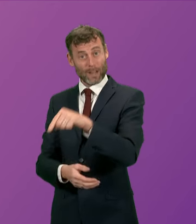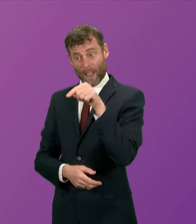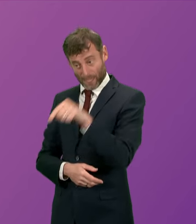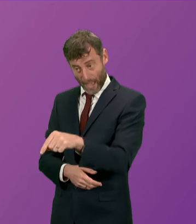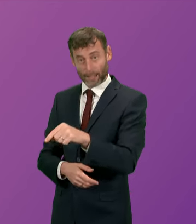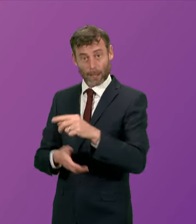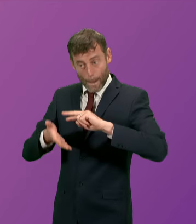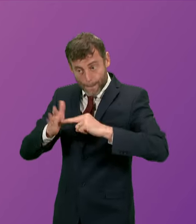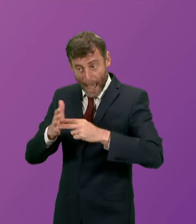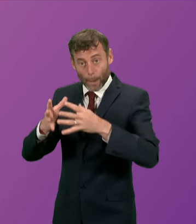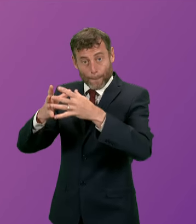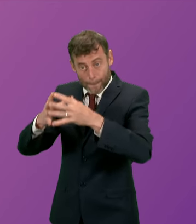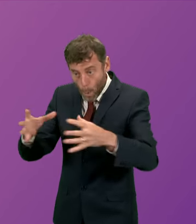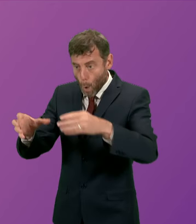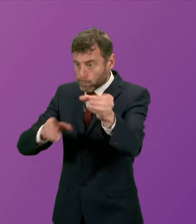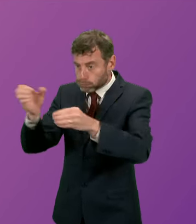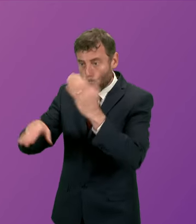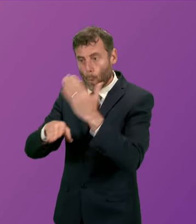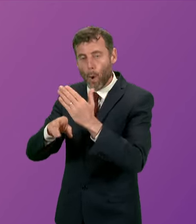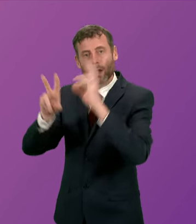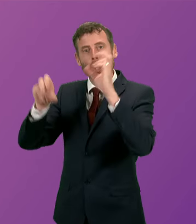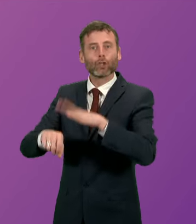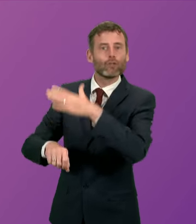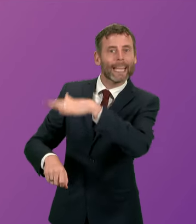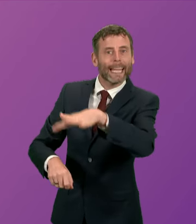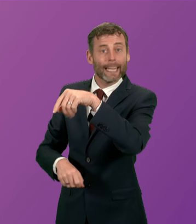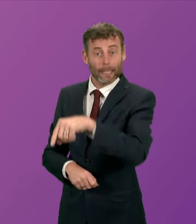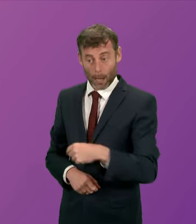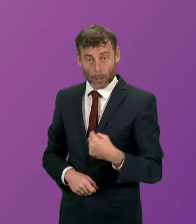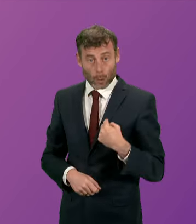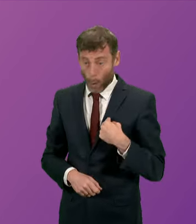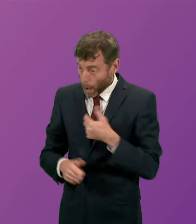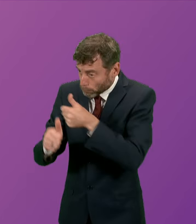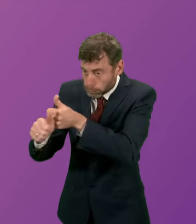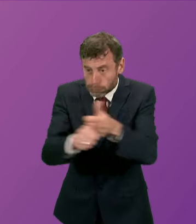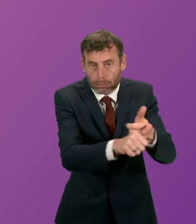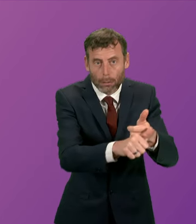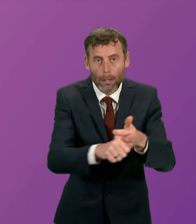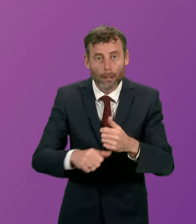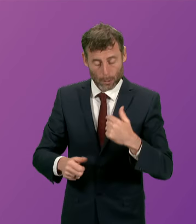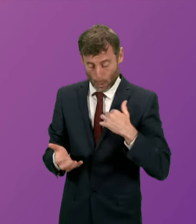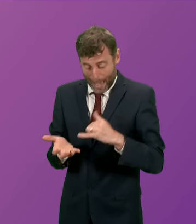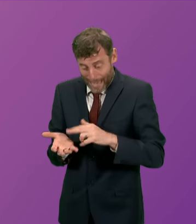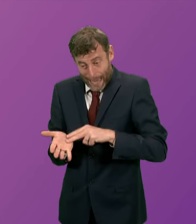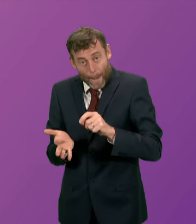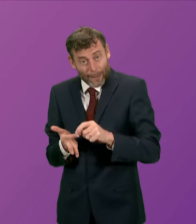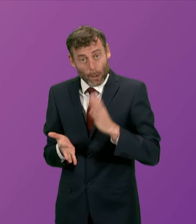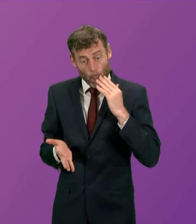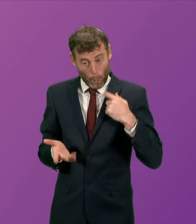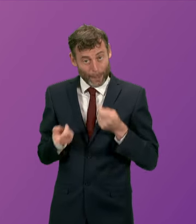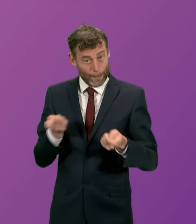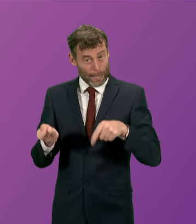jobs. So I want to signal very clear and of course over the course of the SNP government's time in office we have